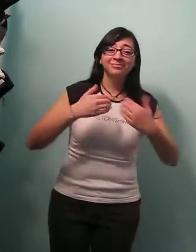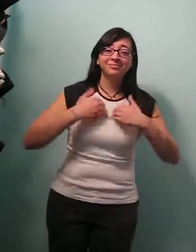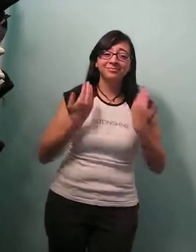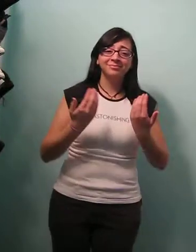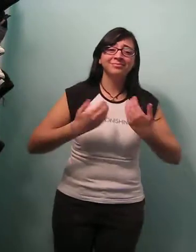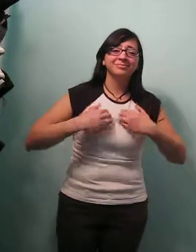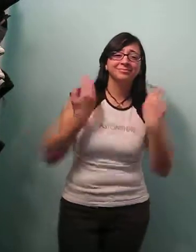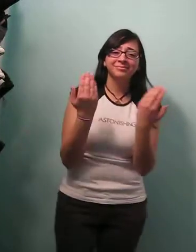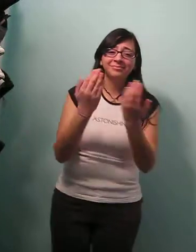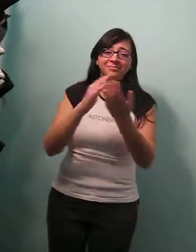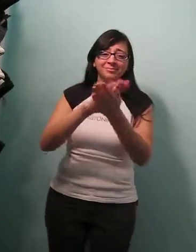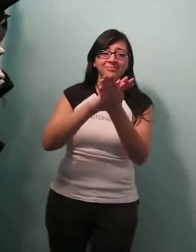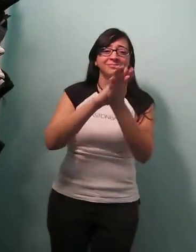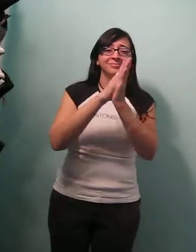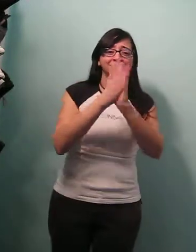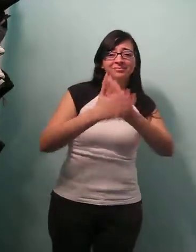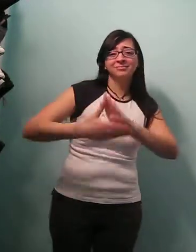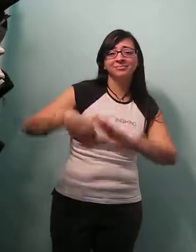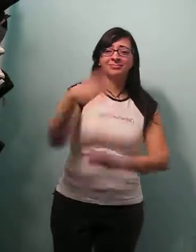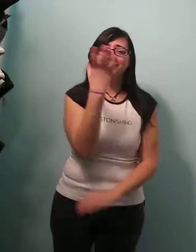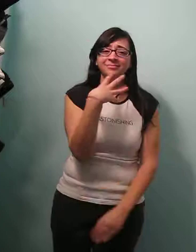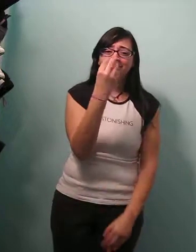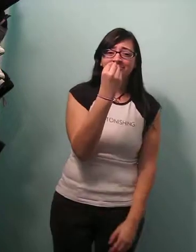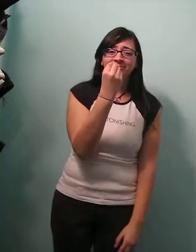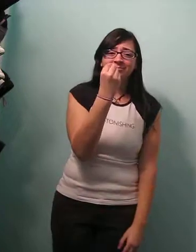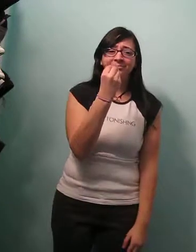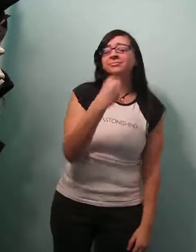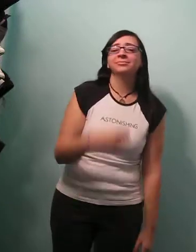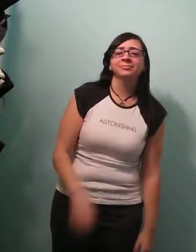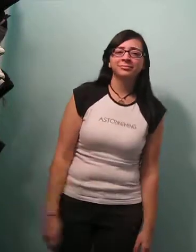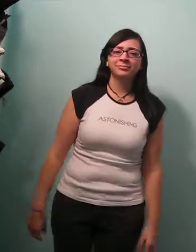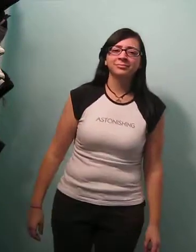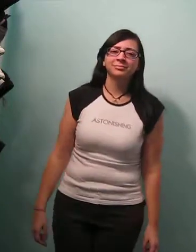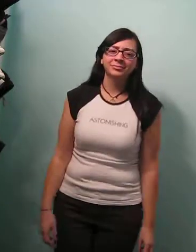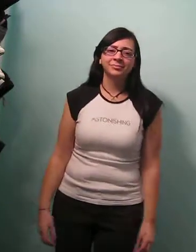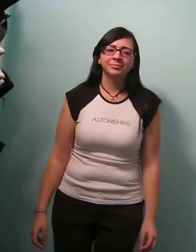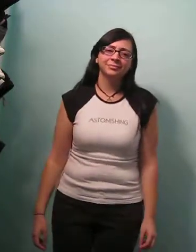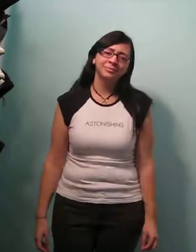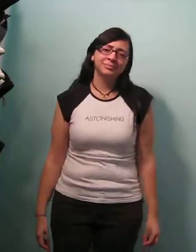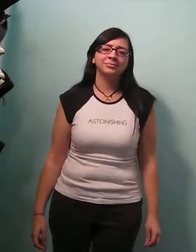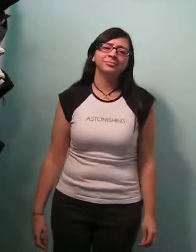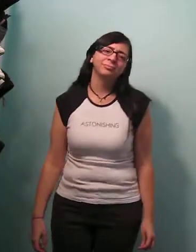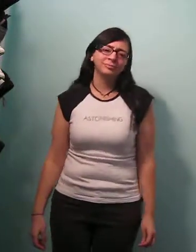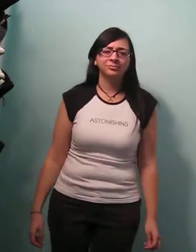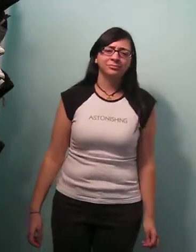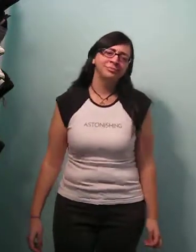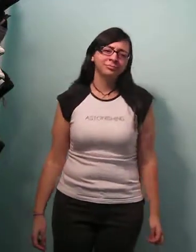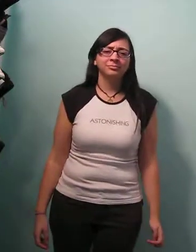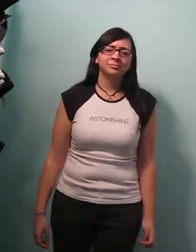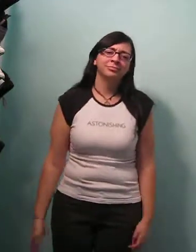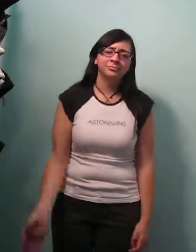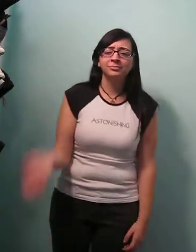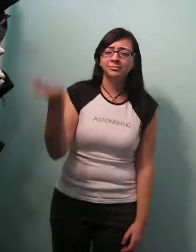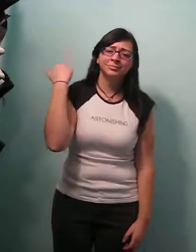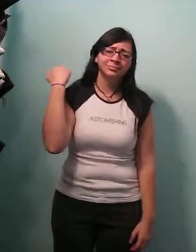a Teenage Werewolf by